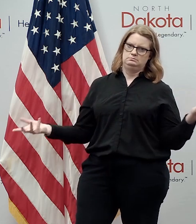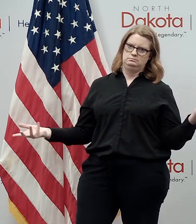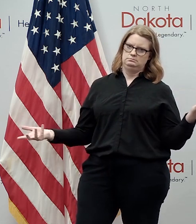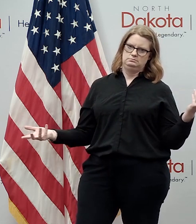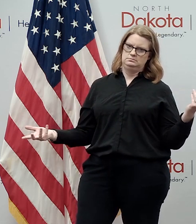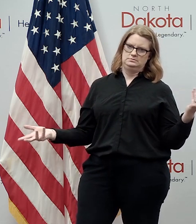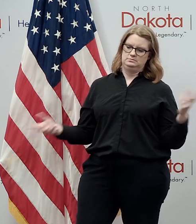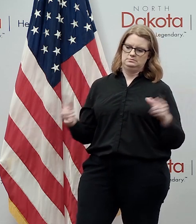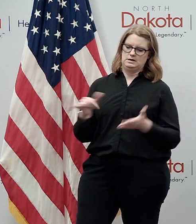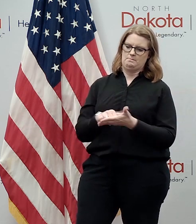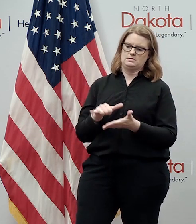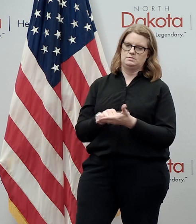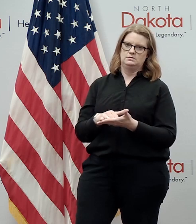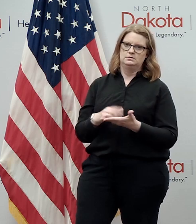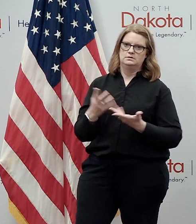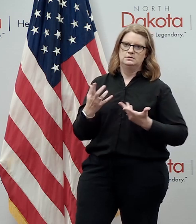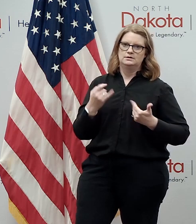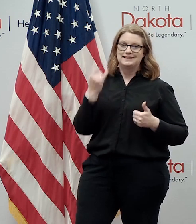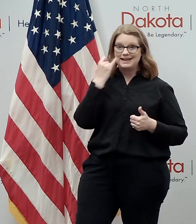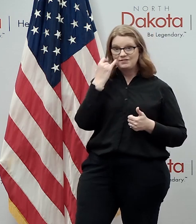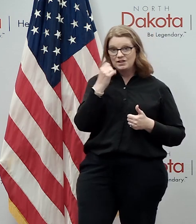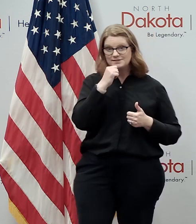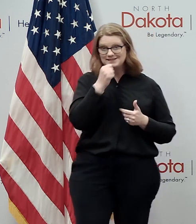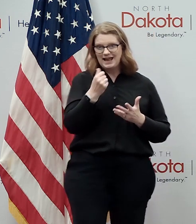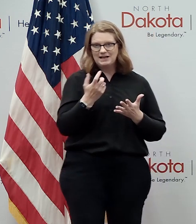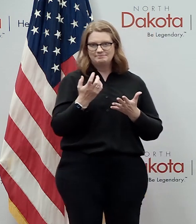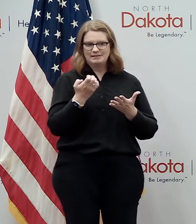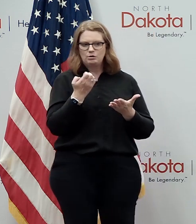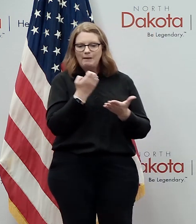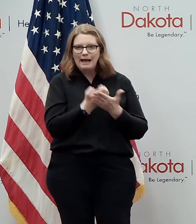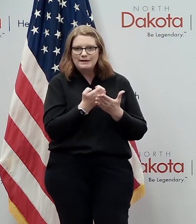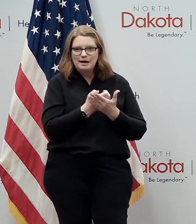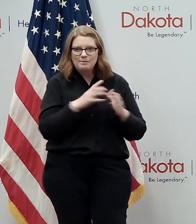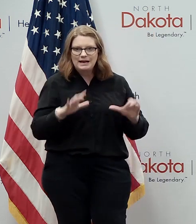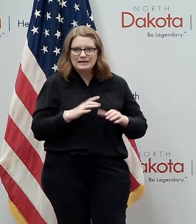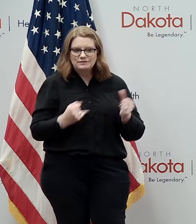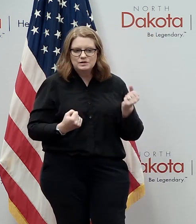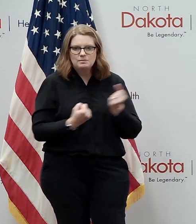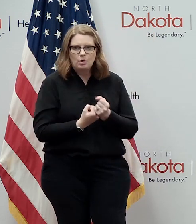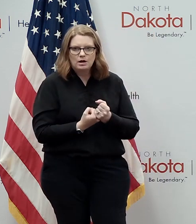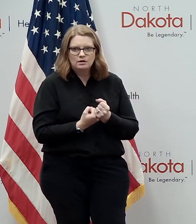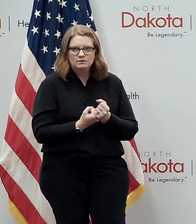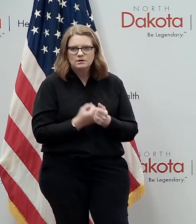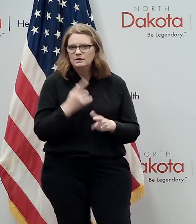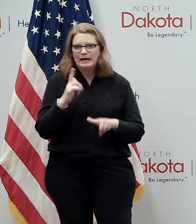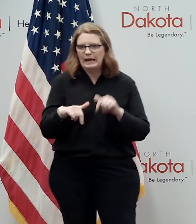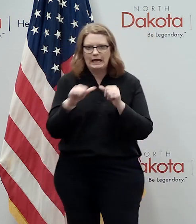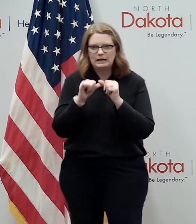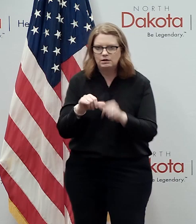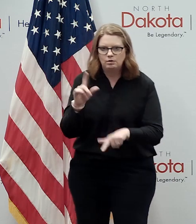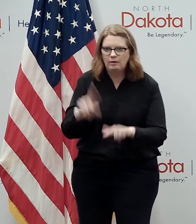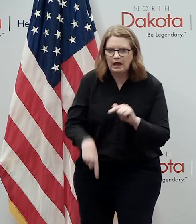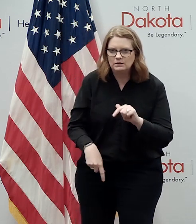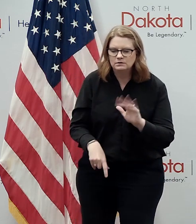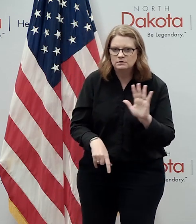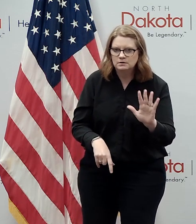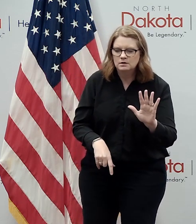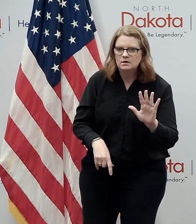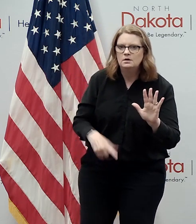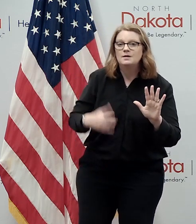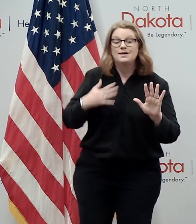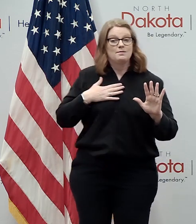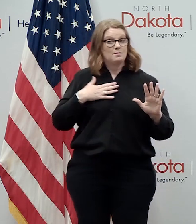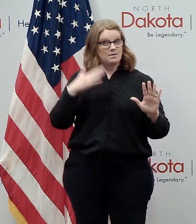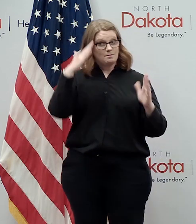uh, real economic activity under, that underlies that, it's just not sustainable. Uh, my hope is that they